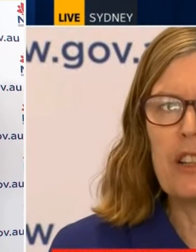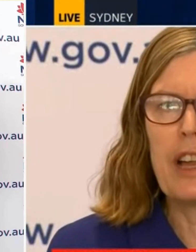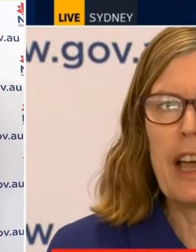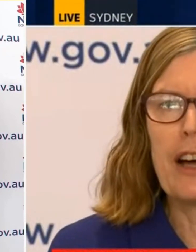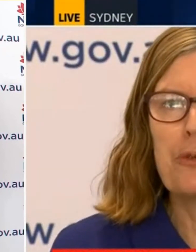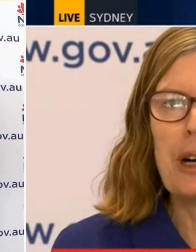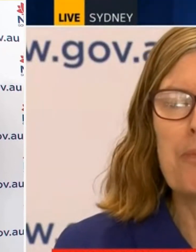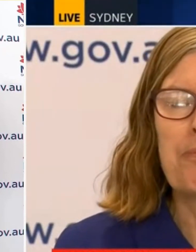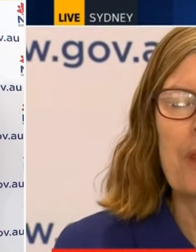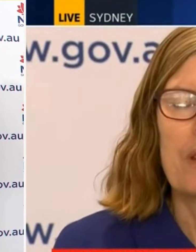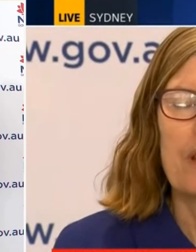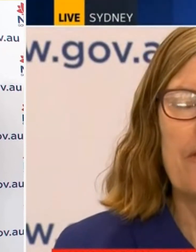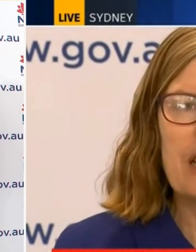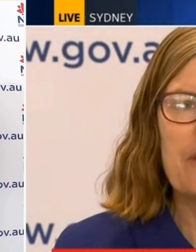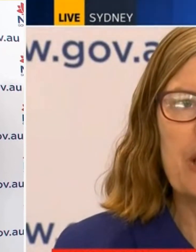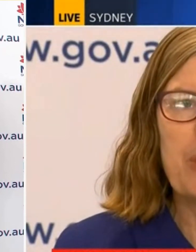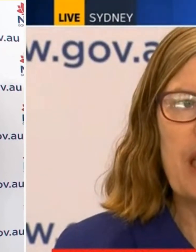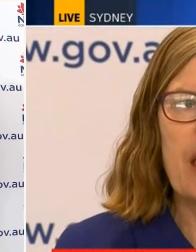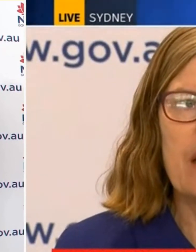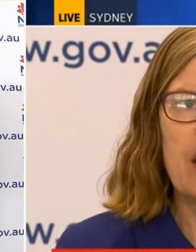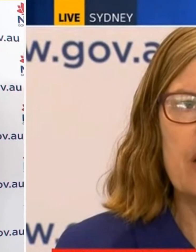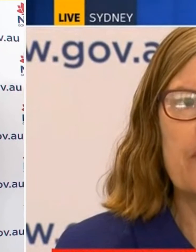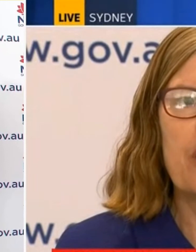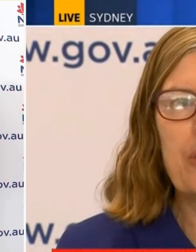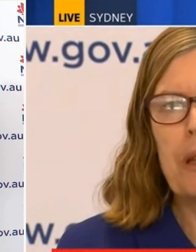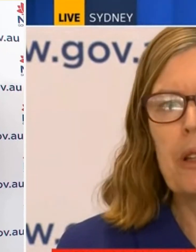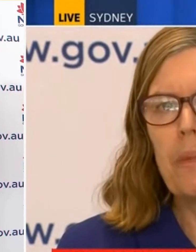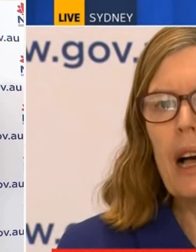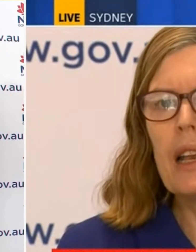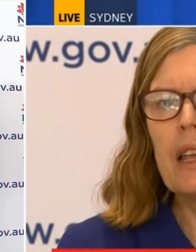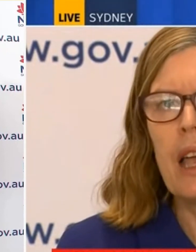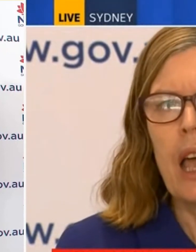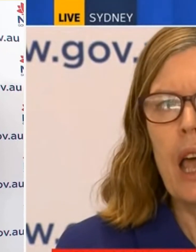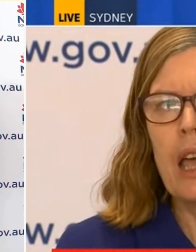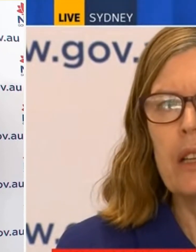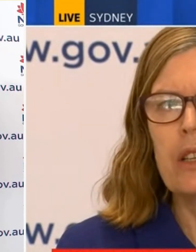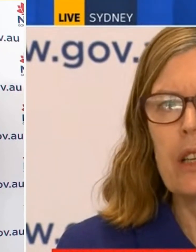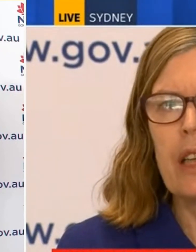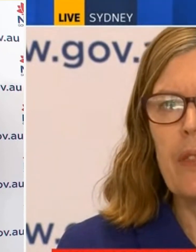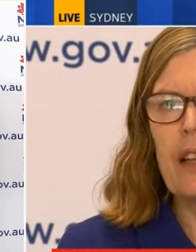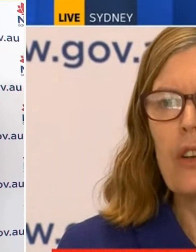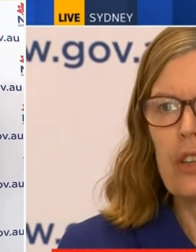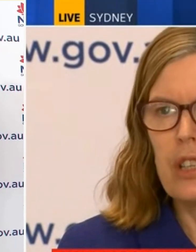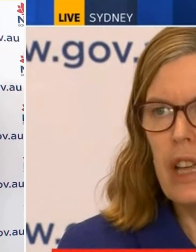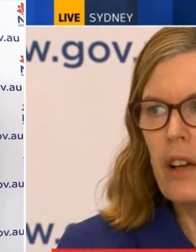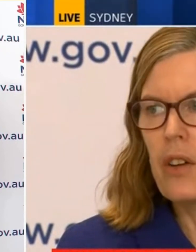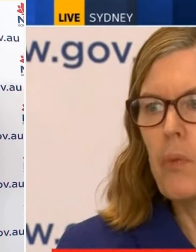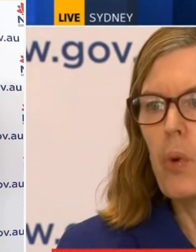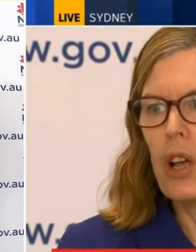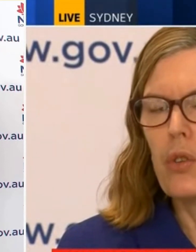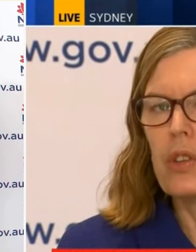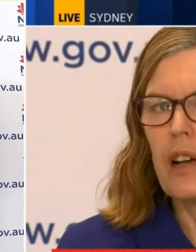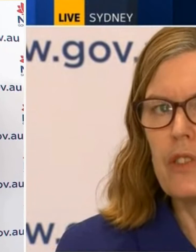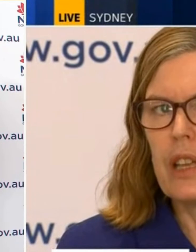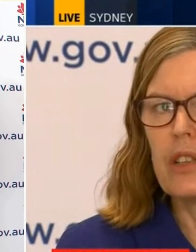Some Extend It Depends On How Effectively We Can Identify All The People At The Party And Get That Lock